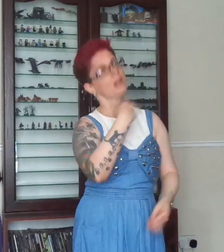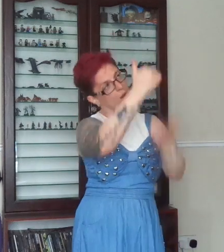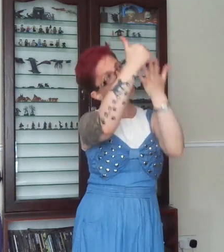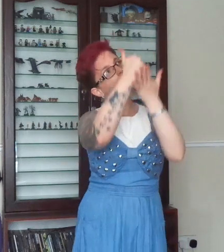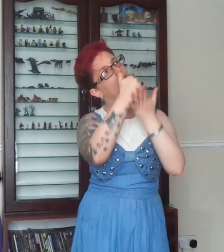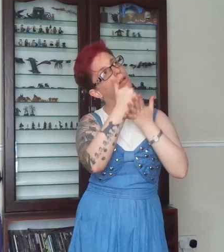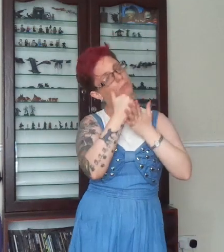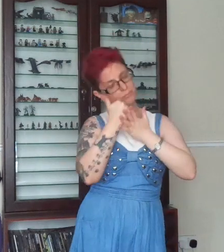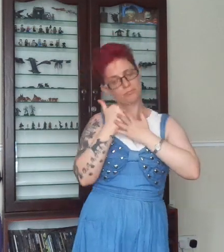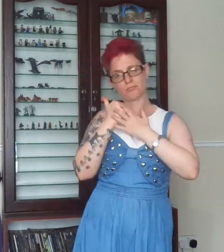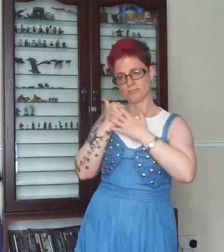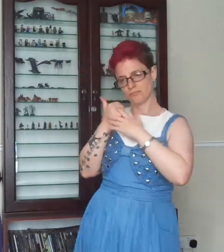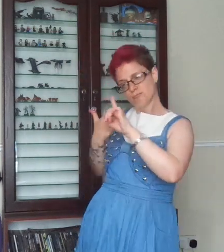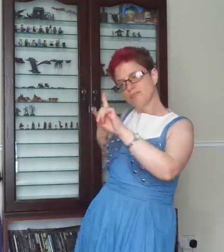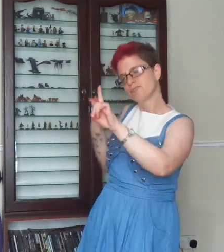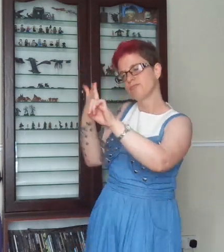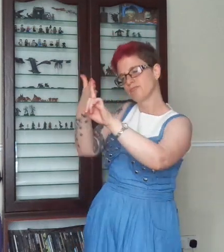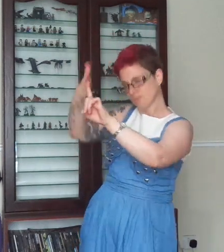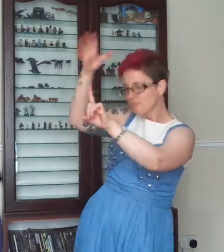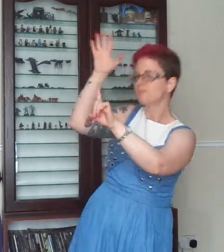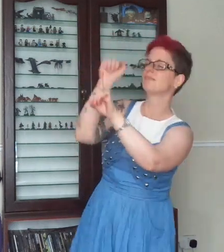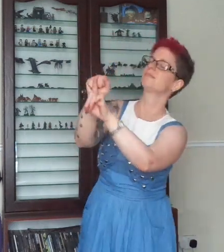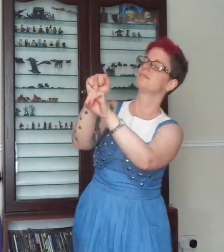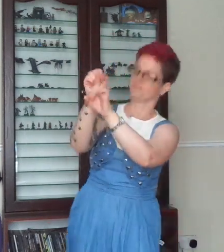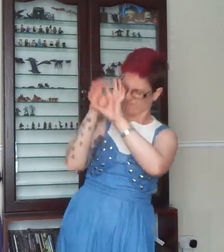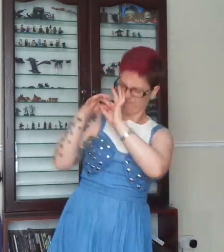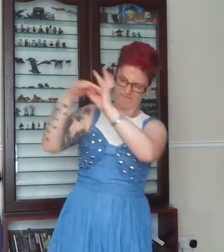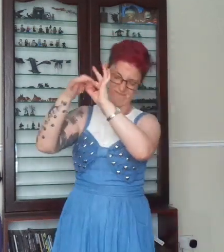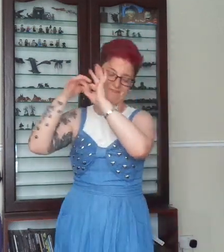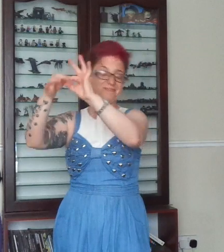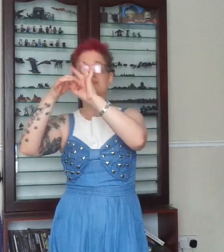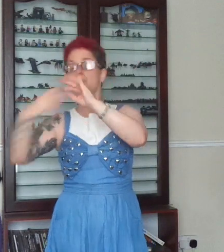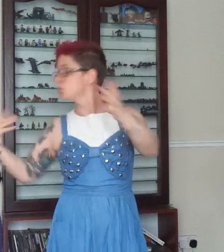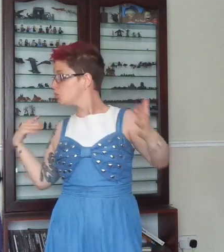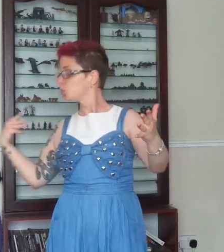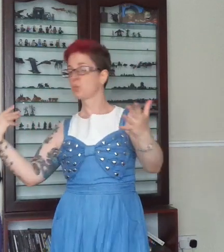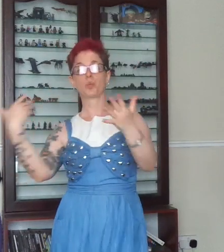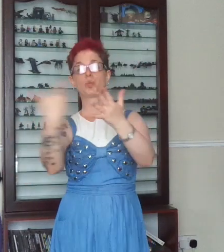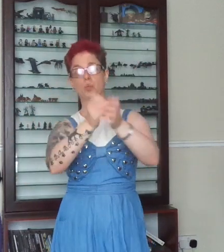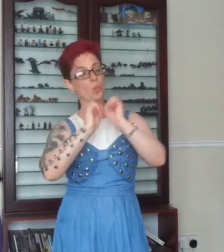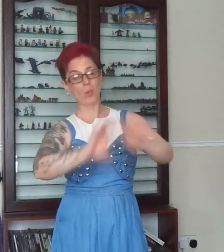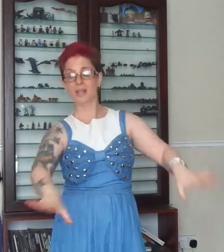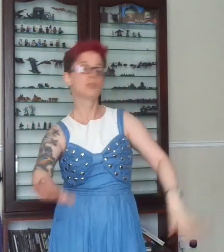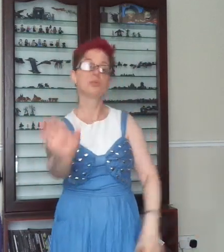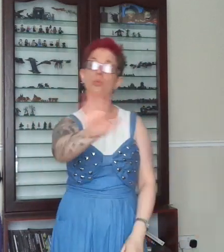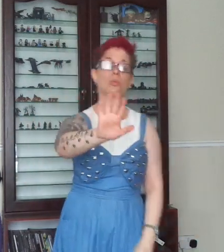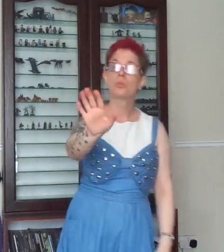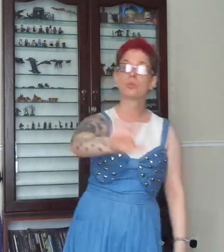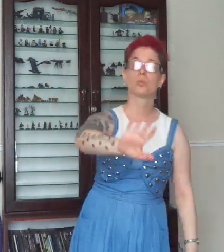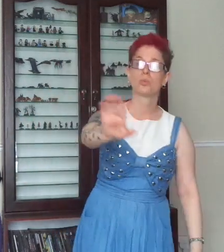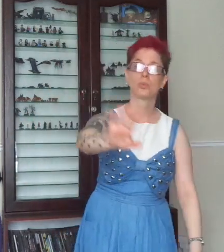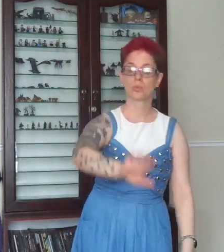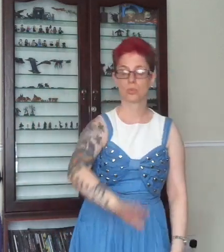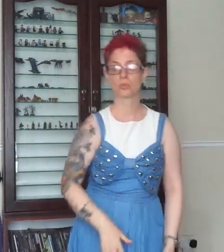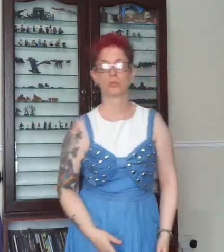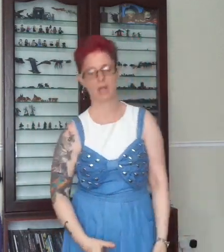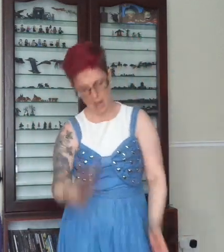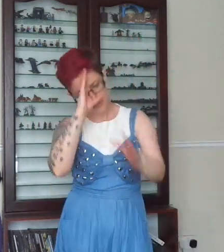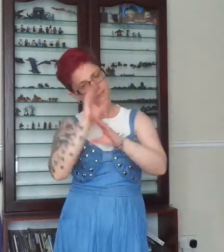just leave me home Don't tell me this is all for nothing I can only tell you one